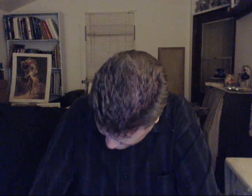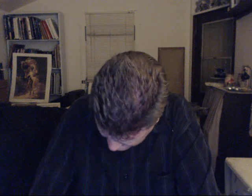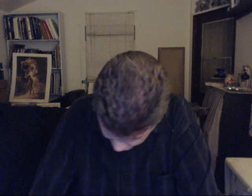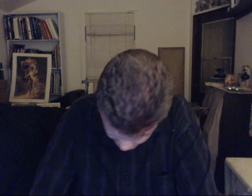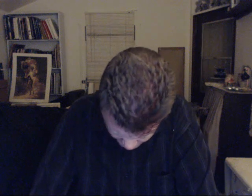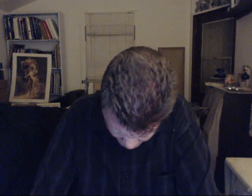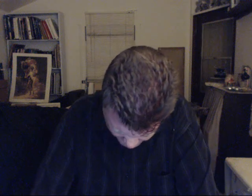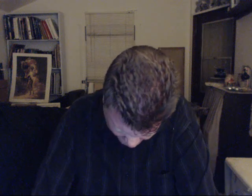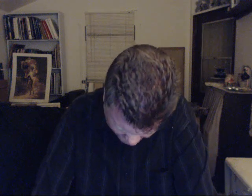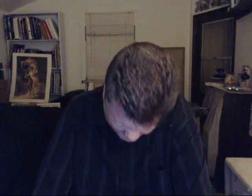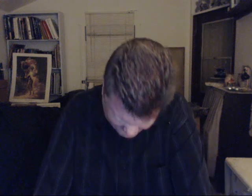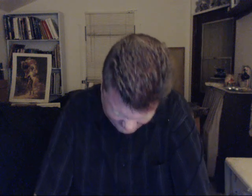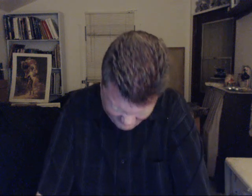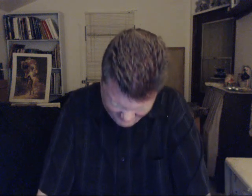more of course